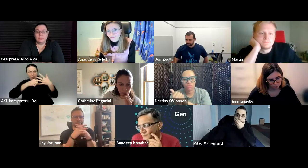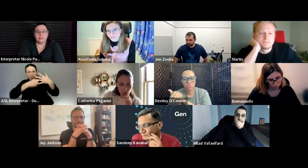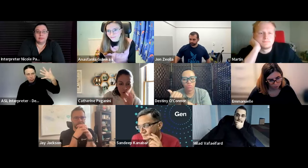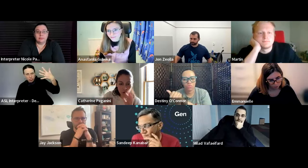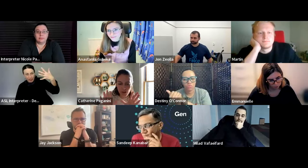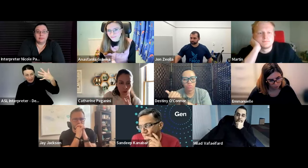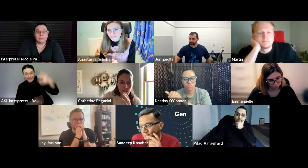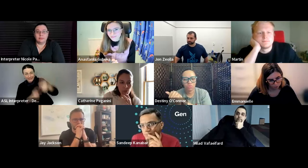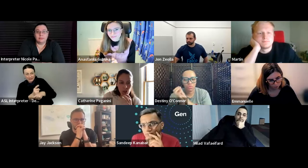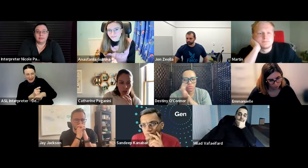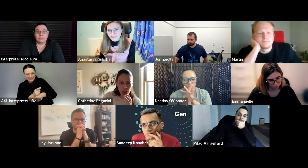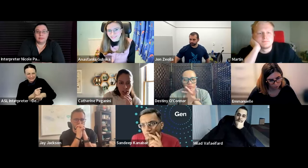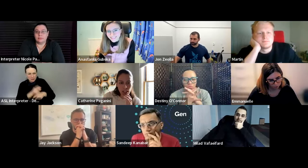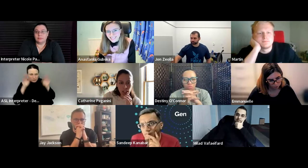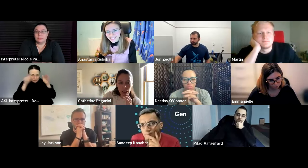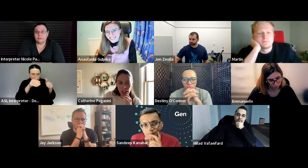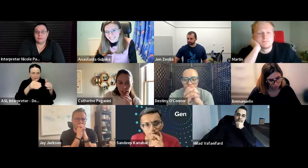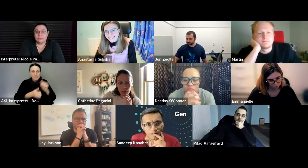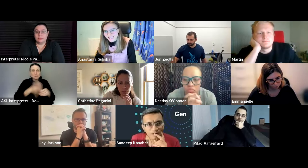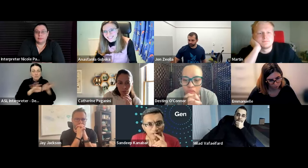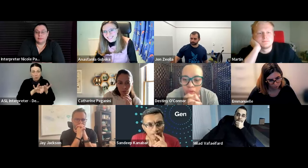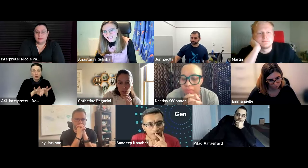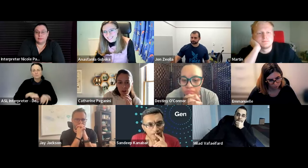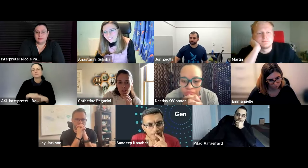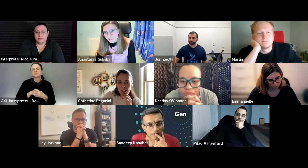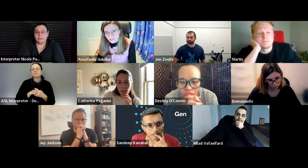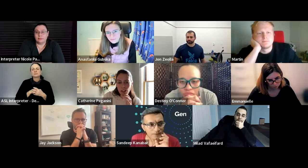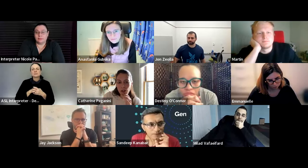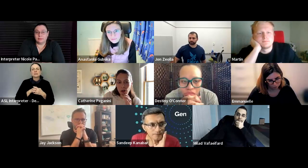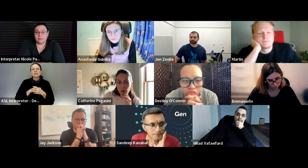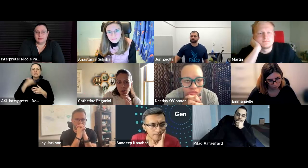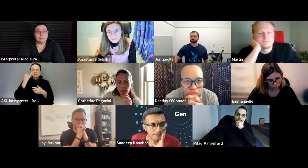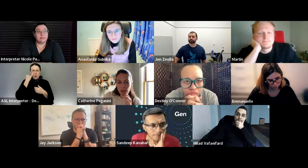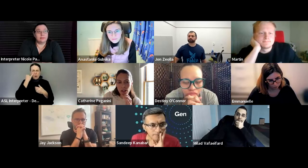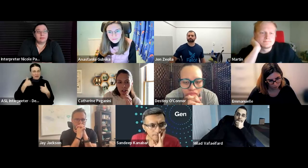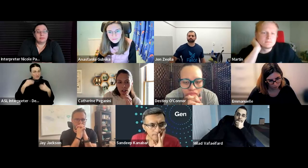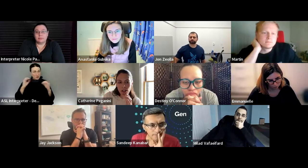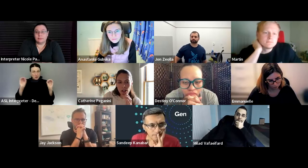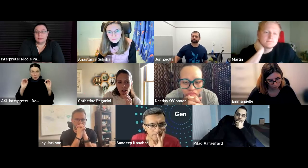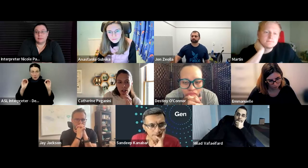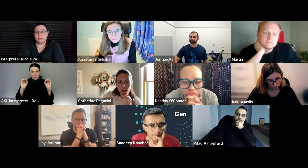track of what is the most important thing um so if there are no